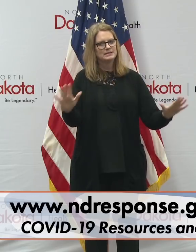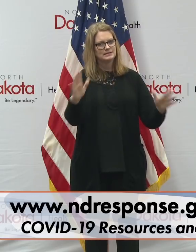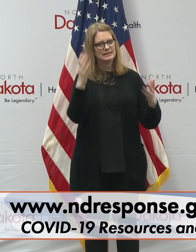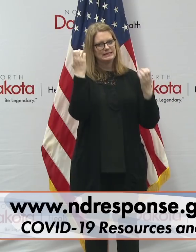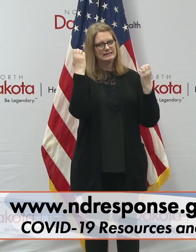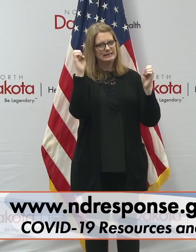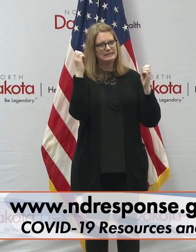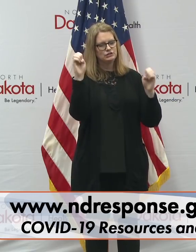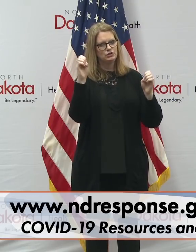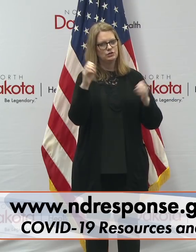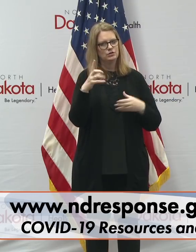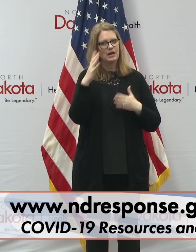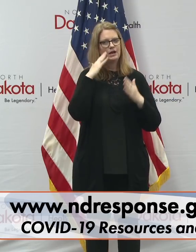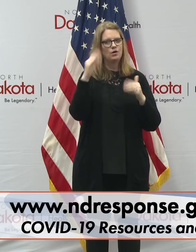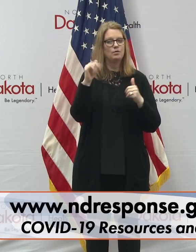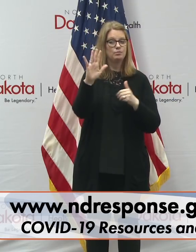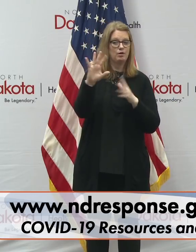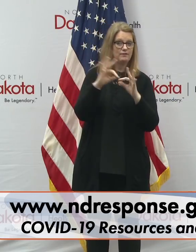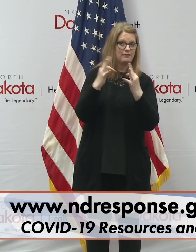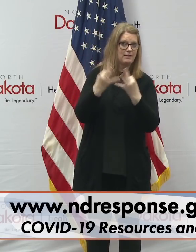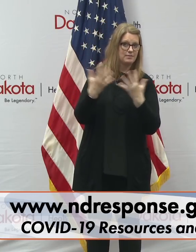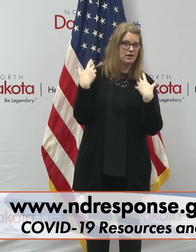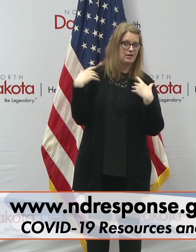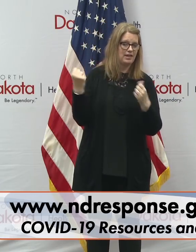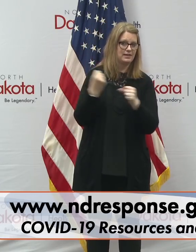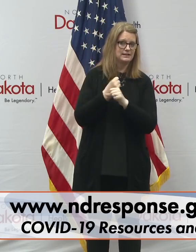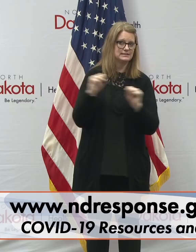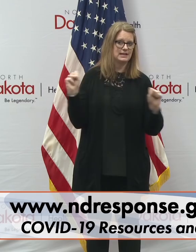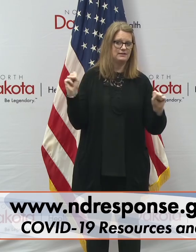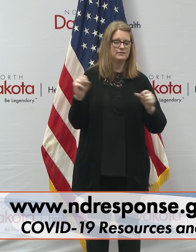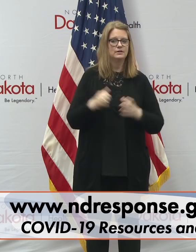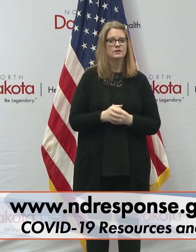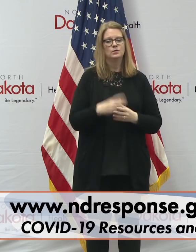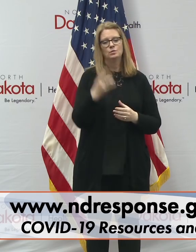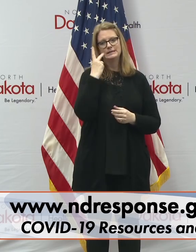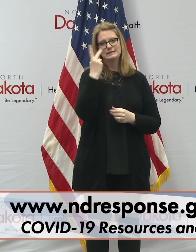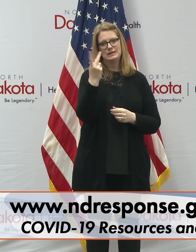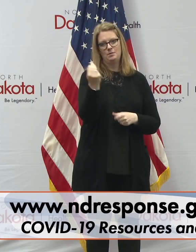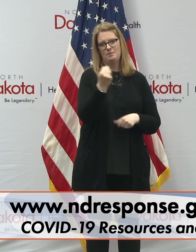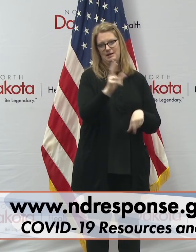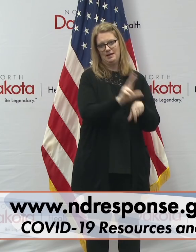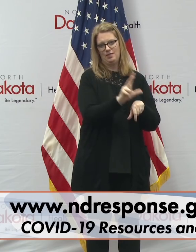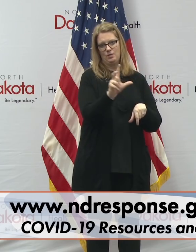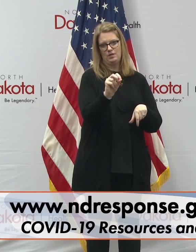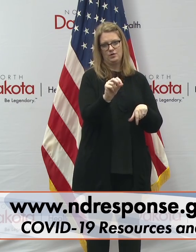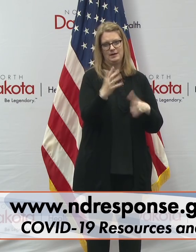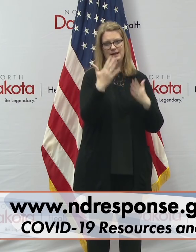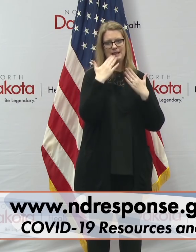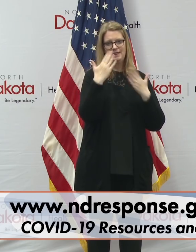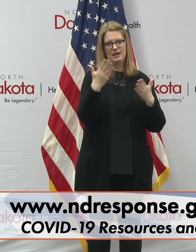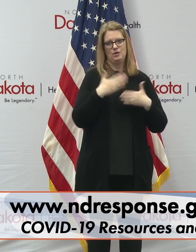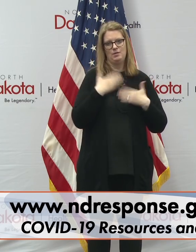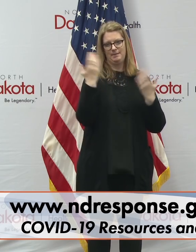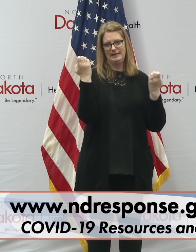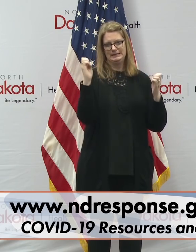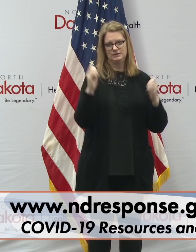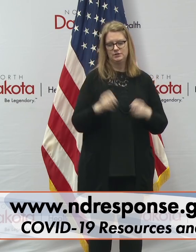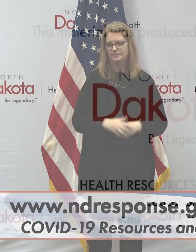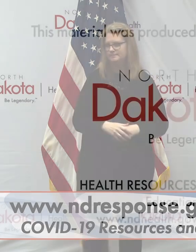Uh, hope all of your family members are, are healthy and safe, and we'll see you Monday at 3 30. Thank you. Happy Easter.